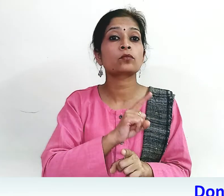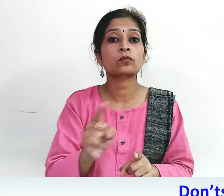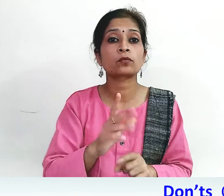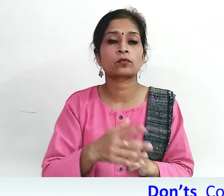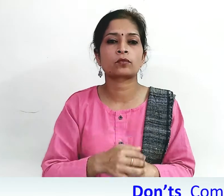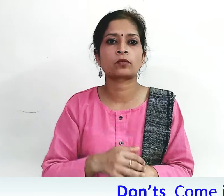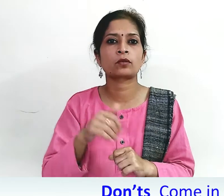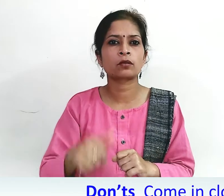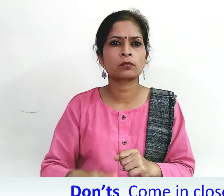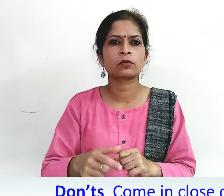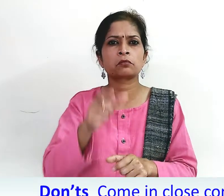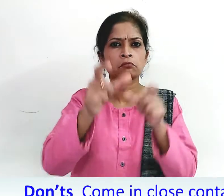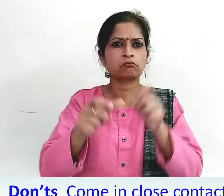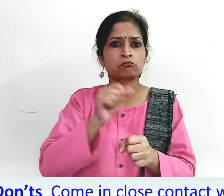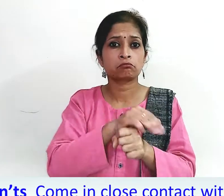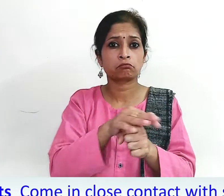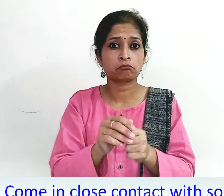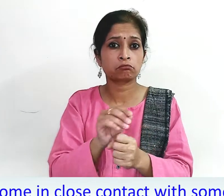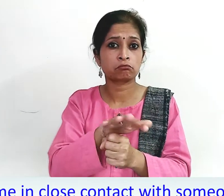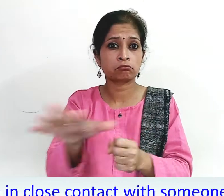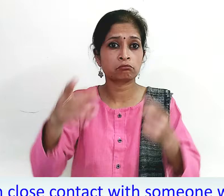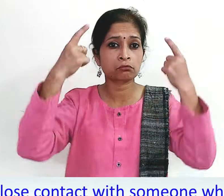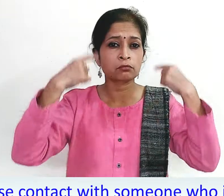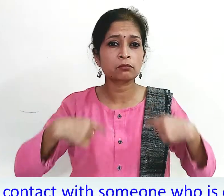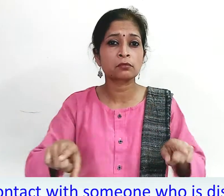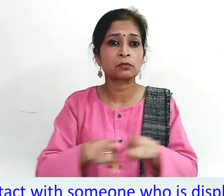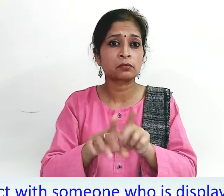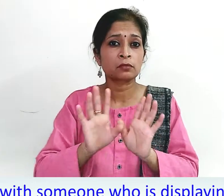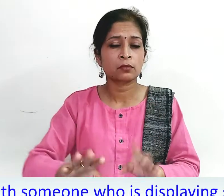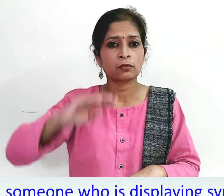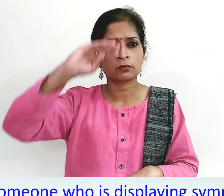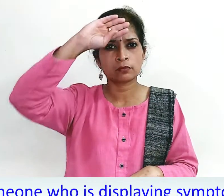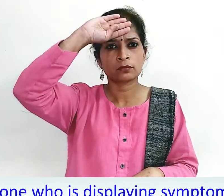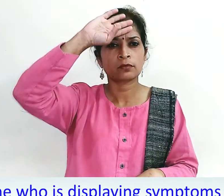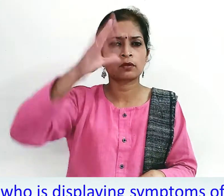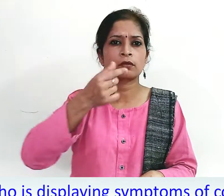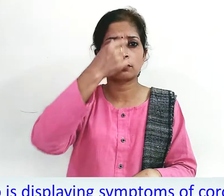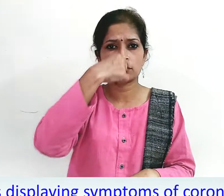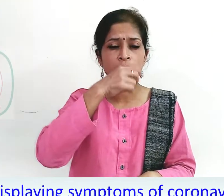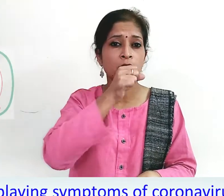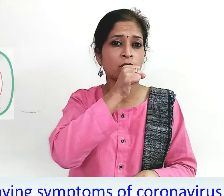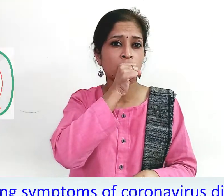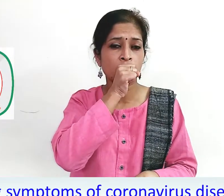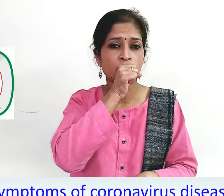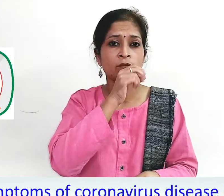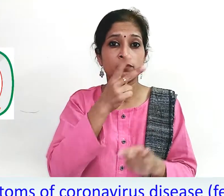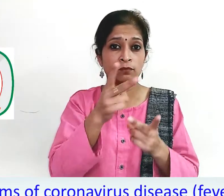Come in close contact with someone who is playing symptoms of coronavirus disease, fever, cough, breathing